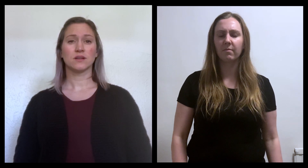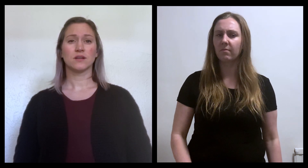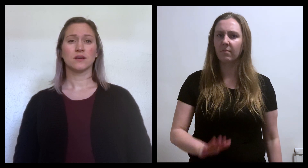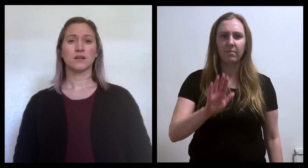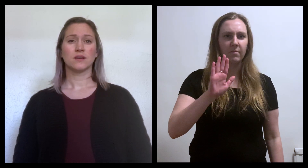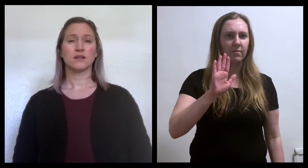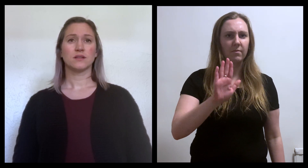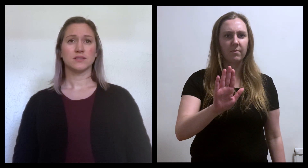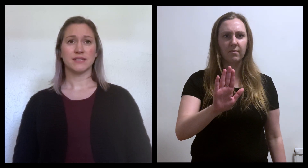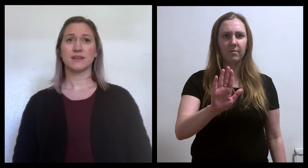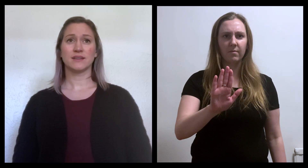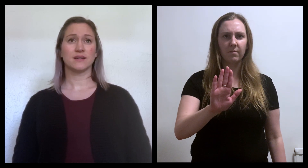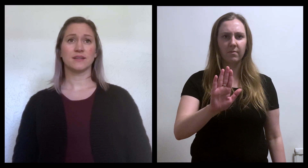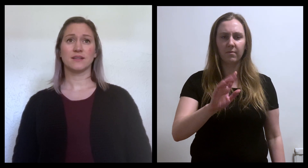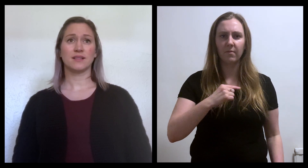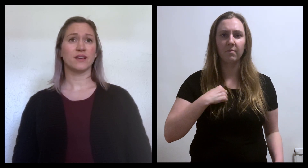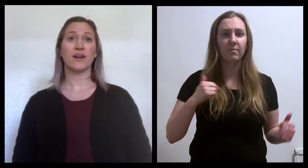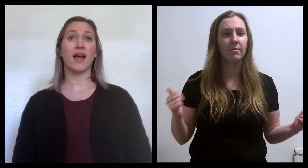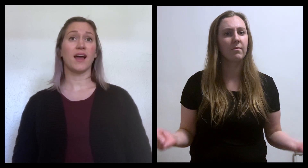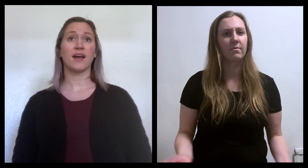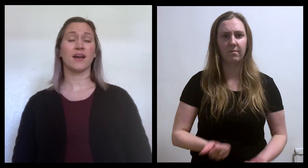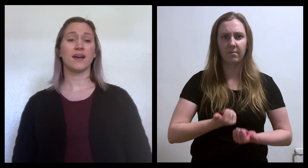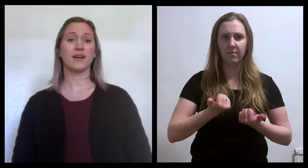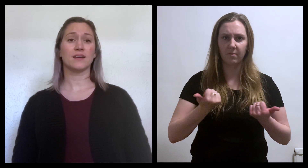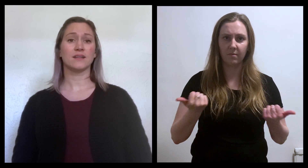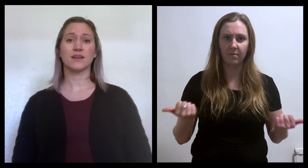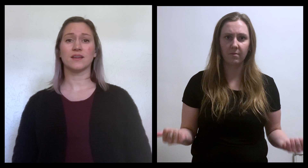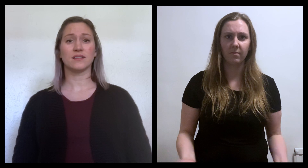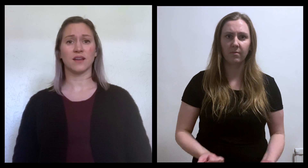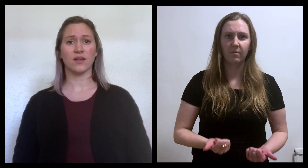Till I've had enough